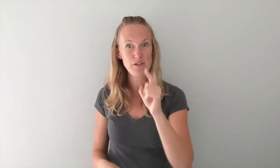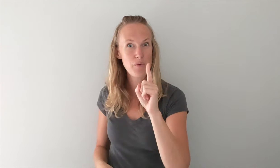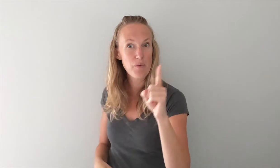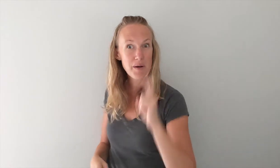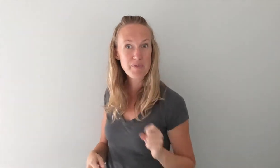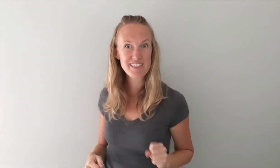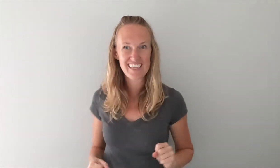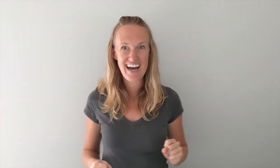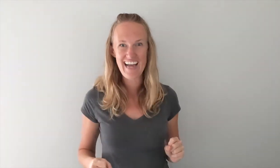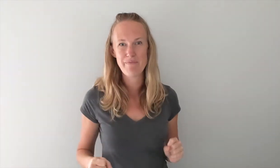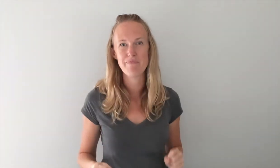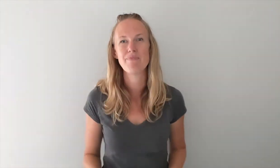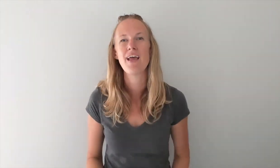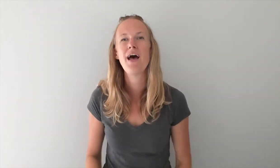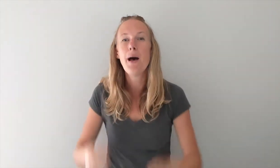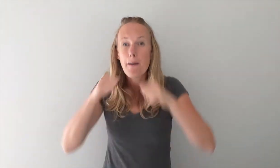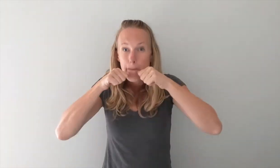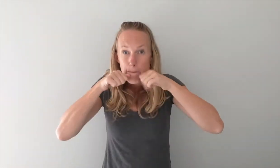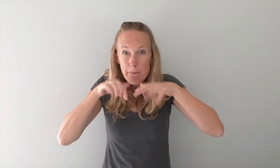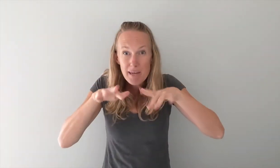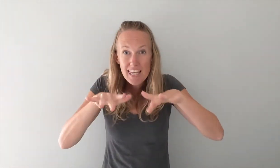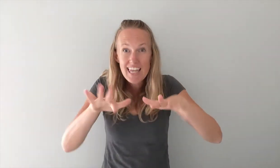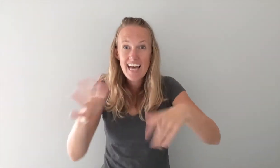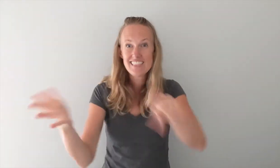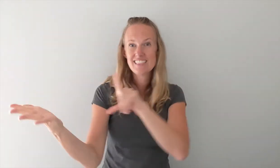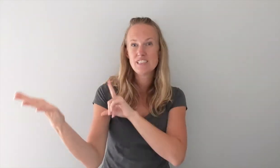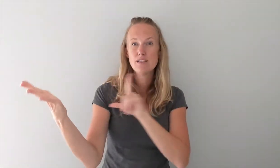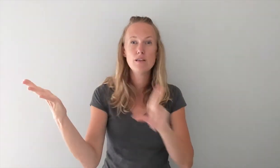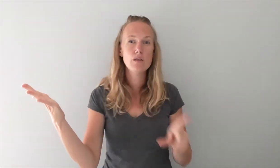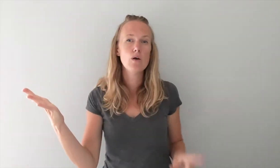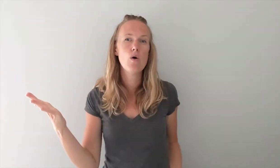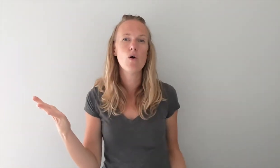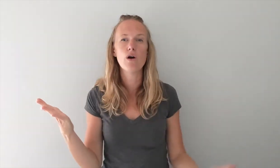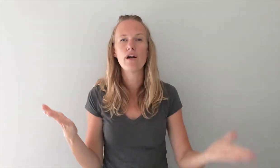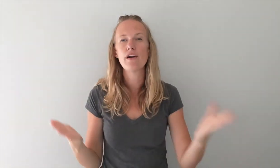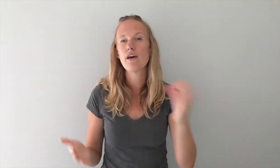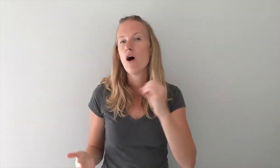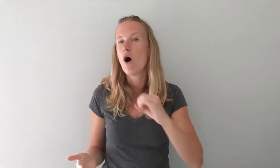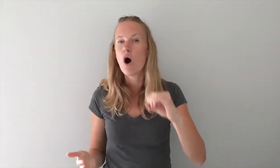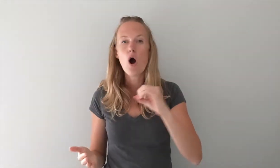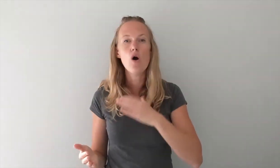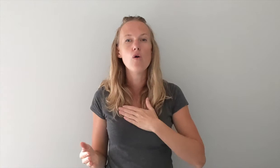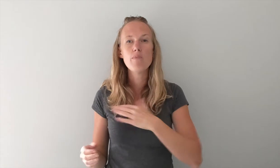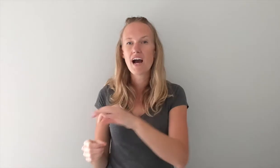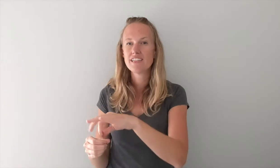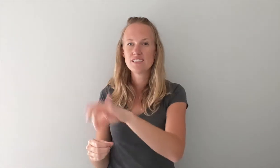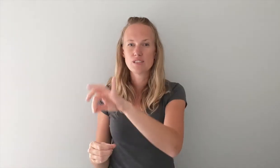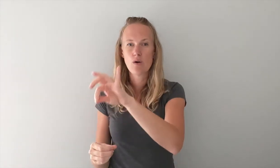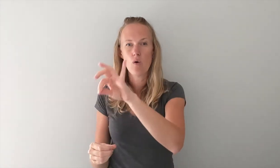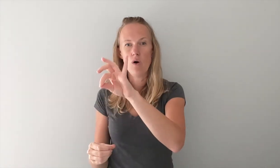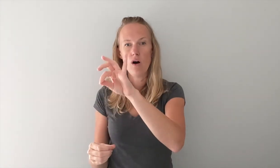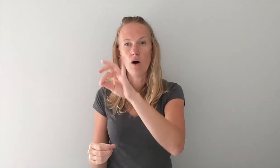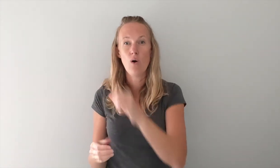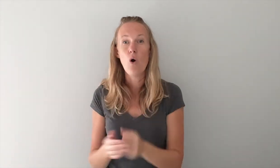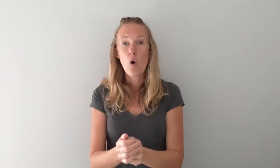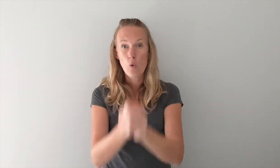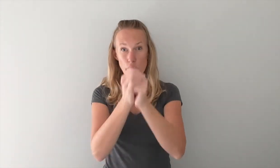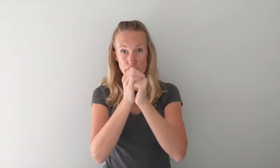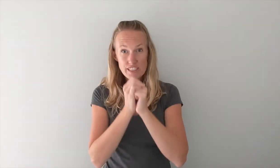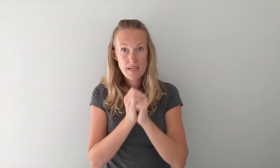do it one more time bless the Lord oh my soul worship